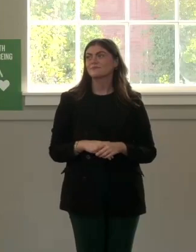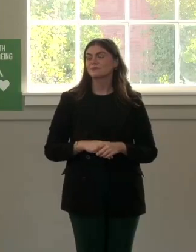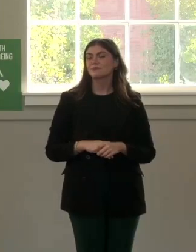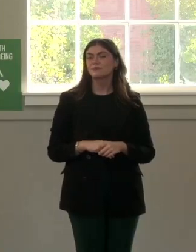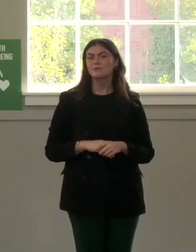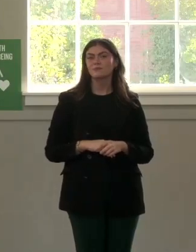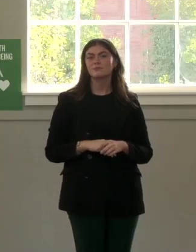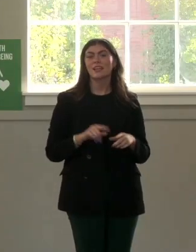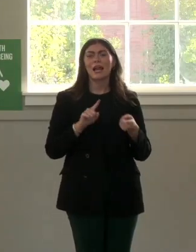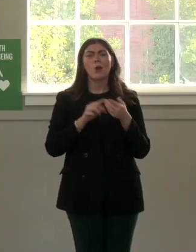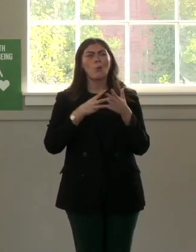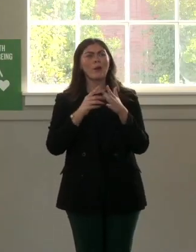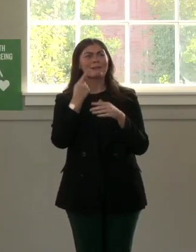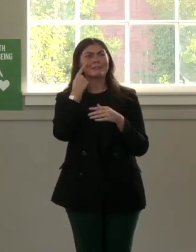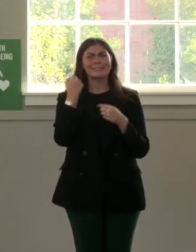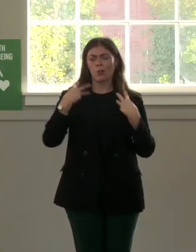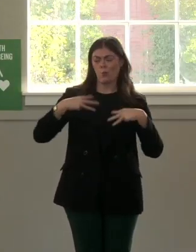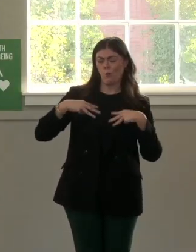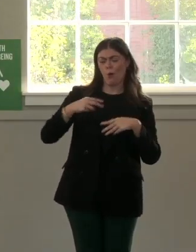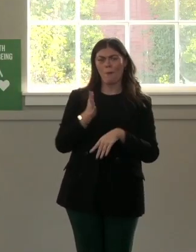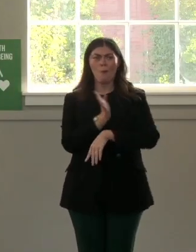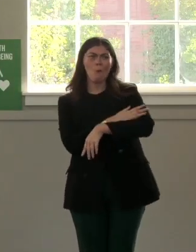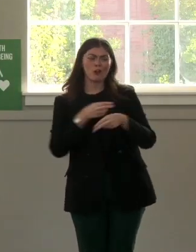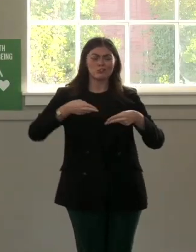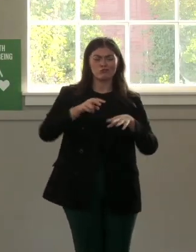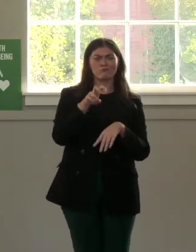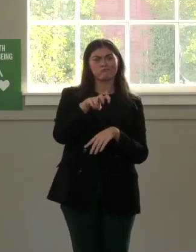And when you see this woman walking down the streets.